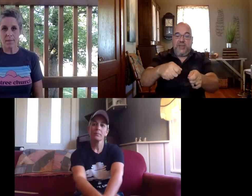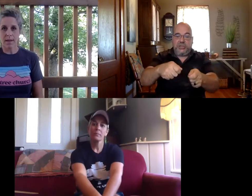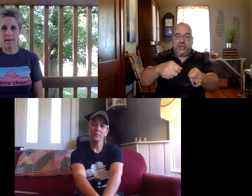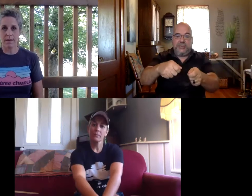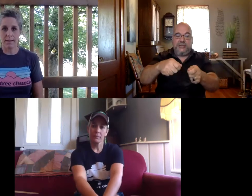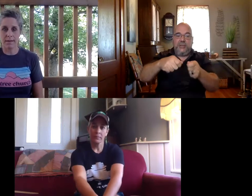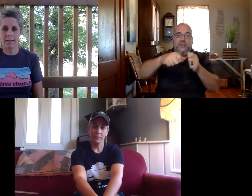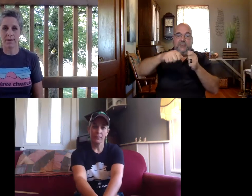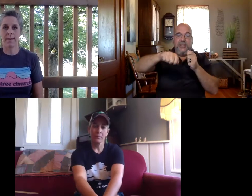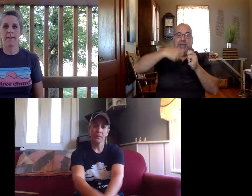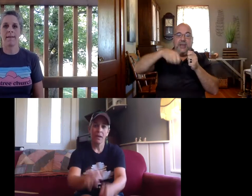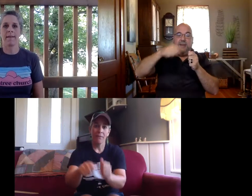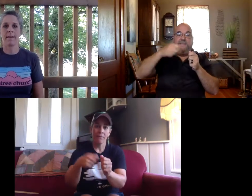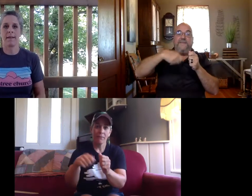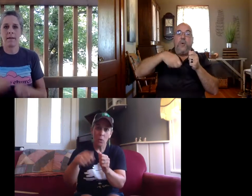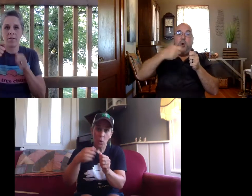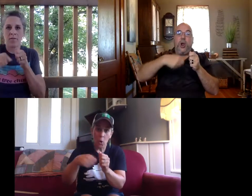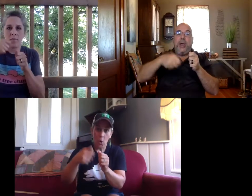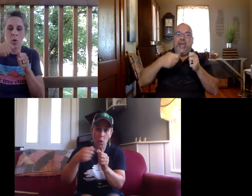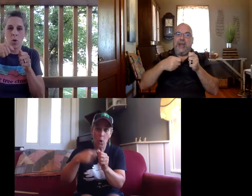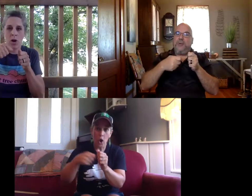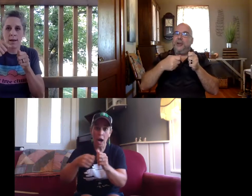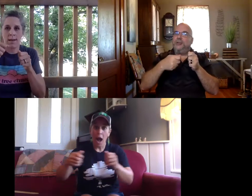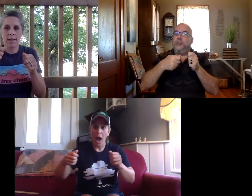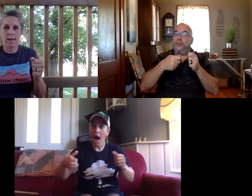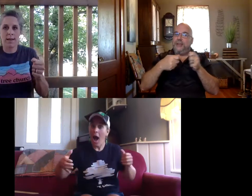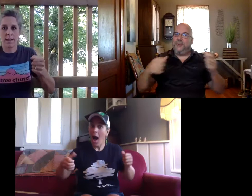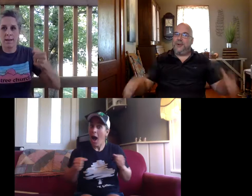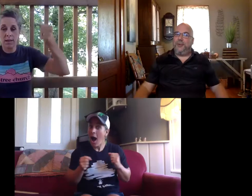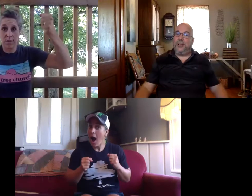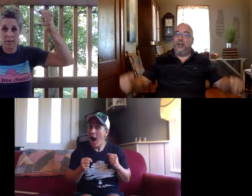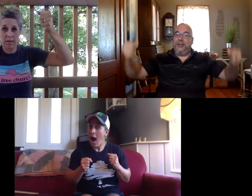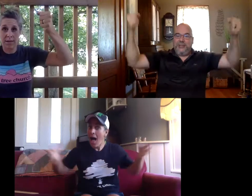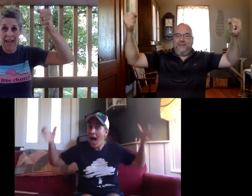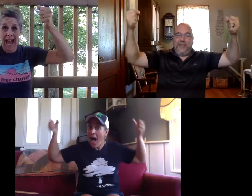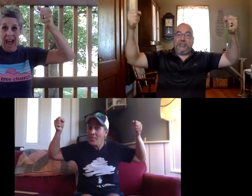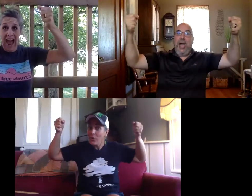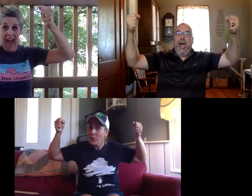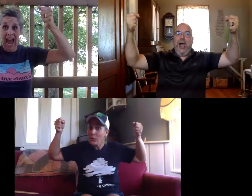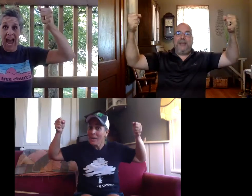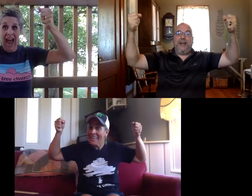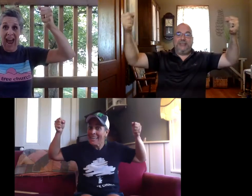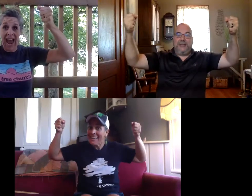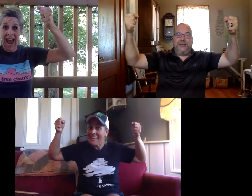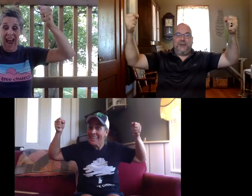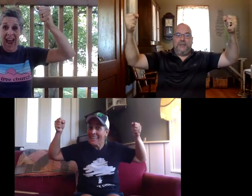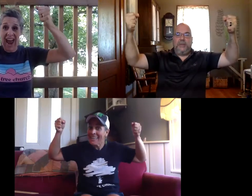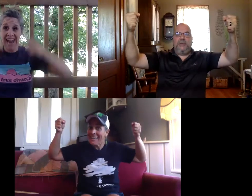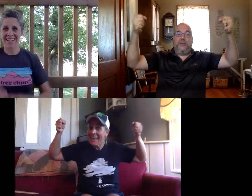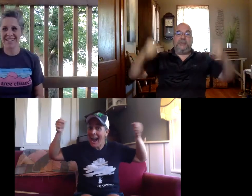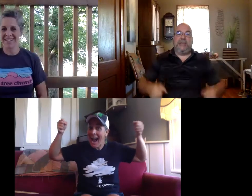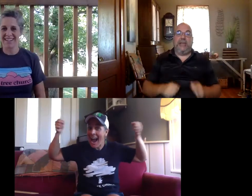ephesians reel it in four and now we're going to do three so we're going to pull up two fish we caught two